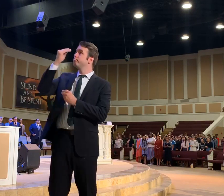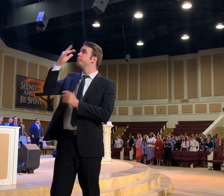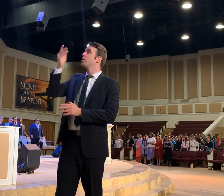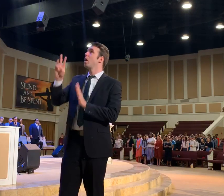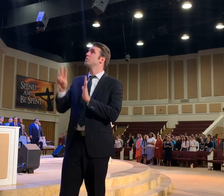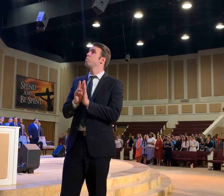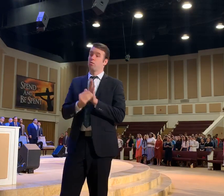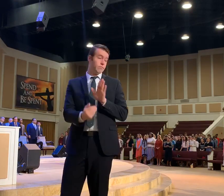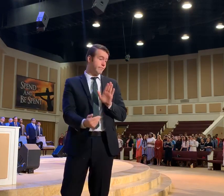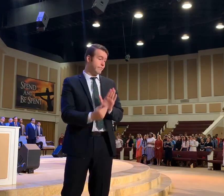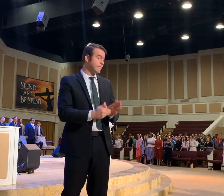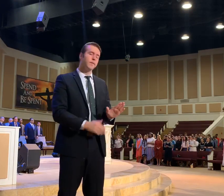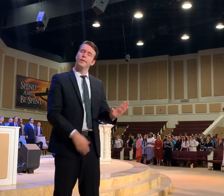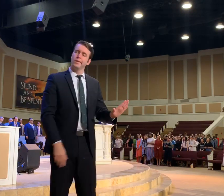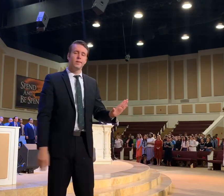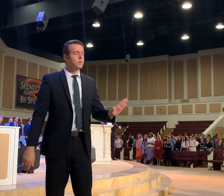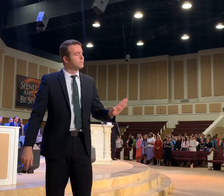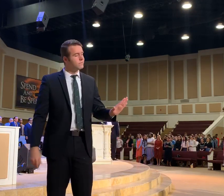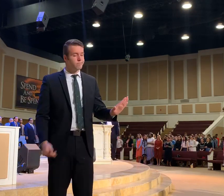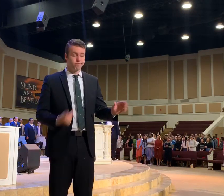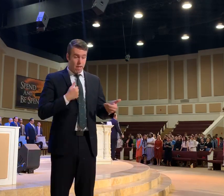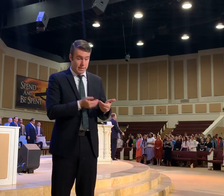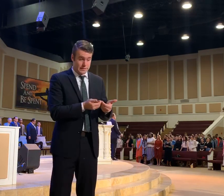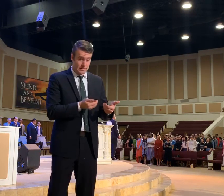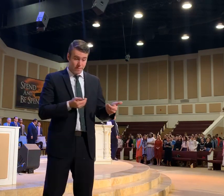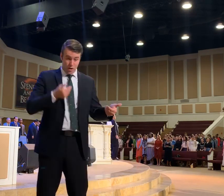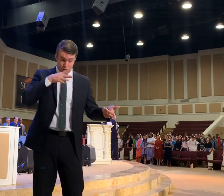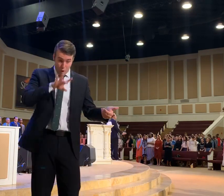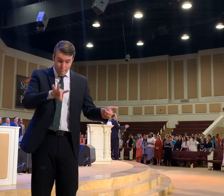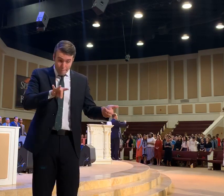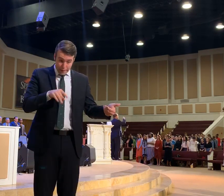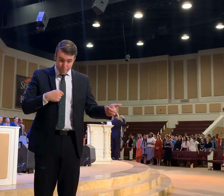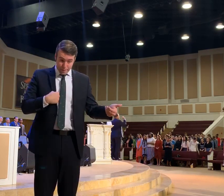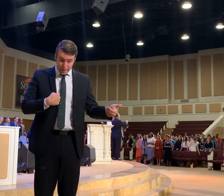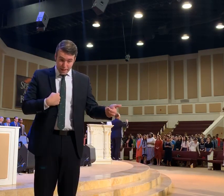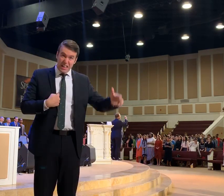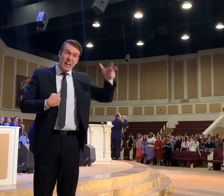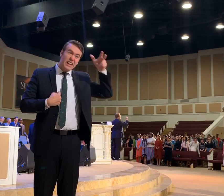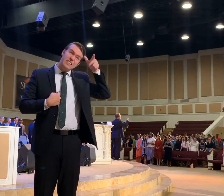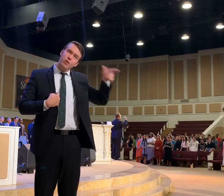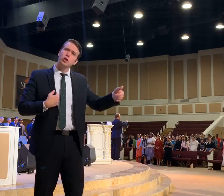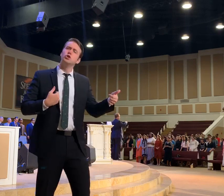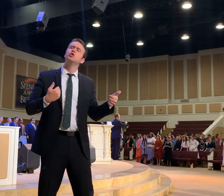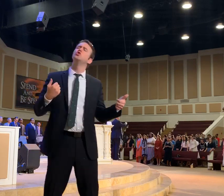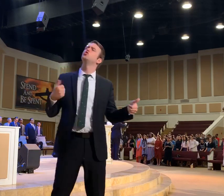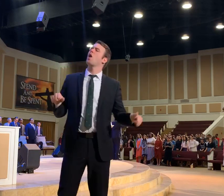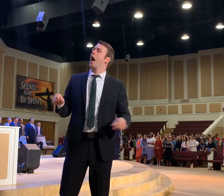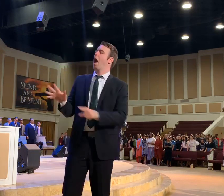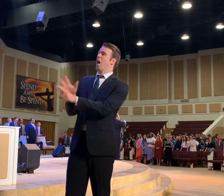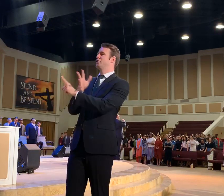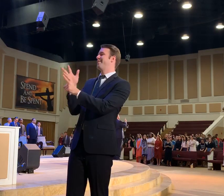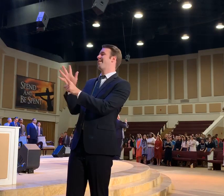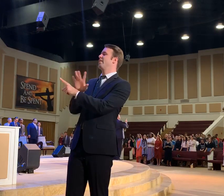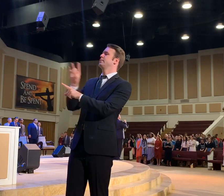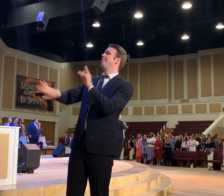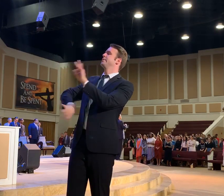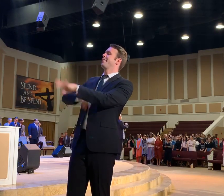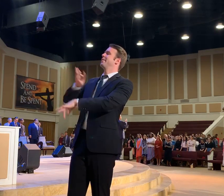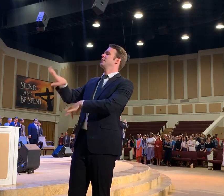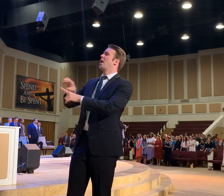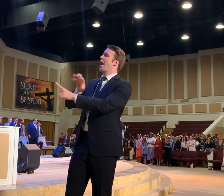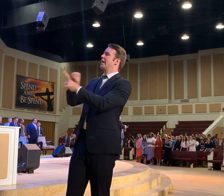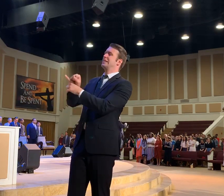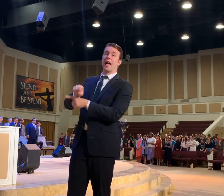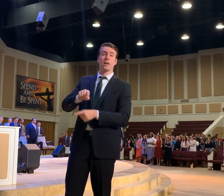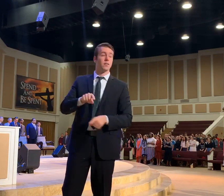the will of God. I'm part of the sanctified left. And the devil is going to try to mess my faith up. But I've got something in